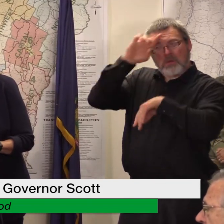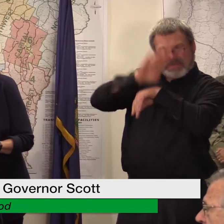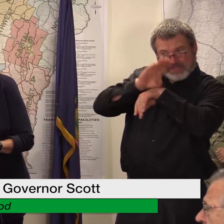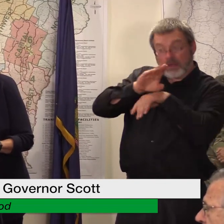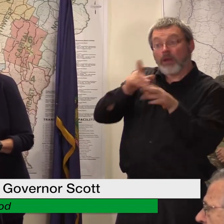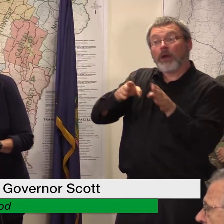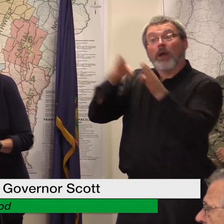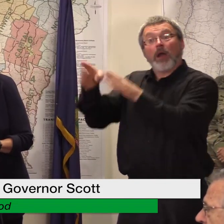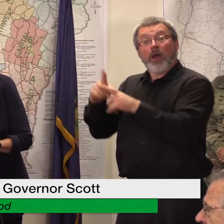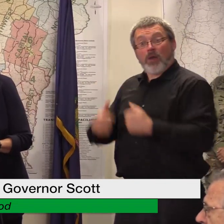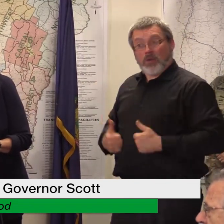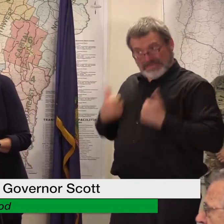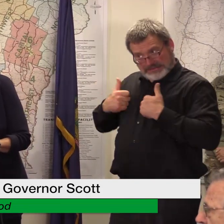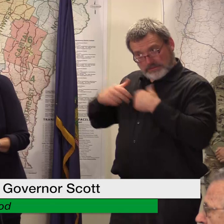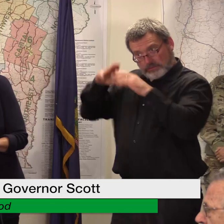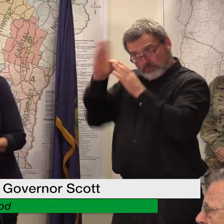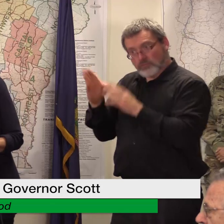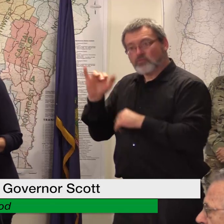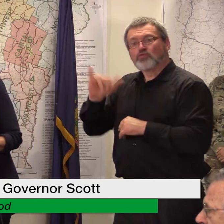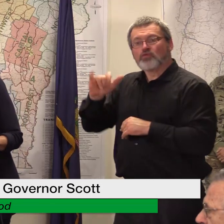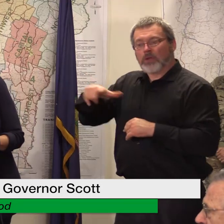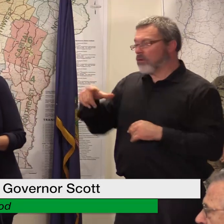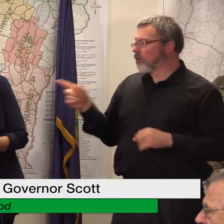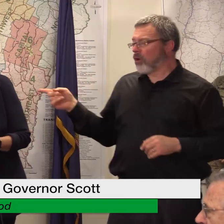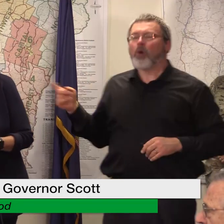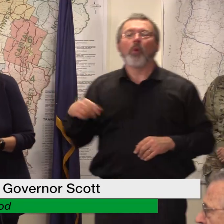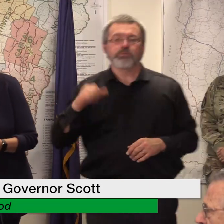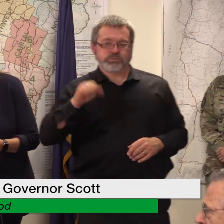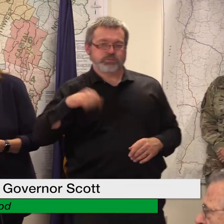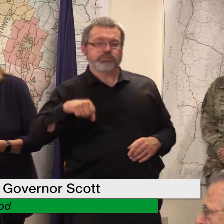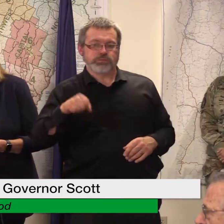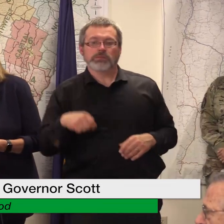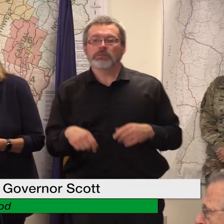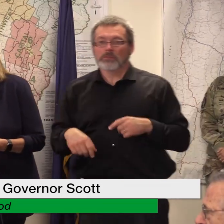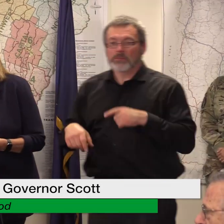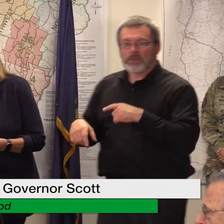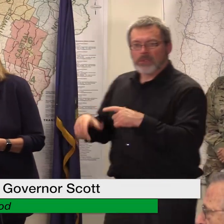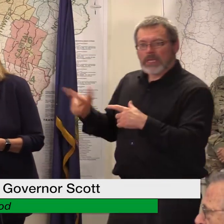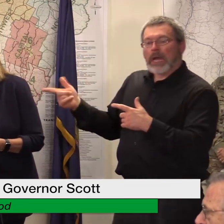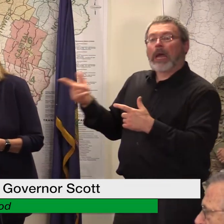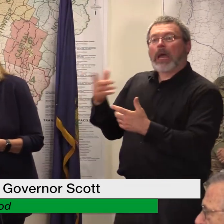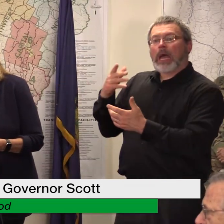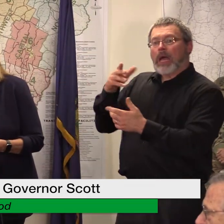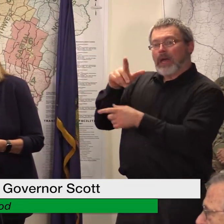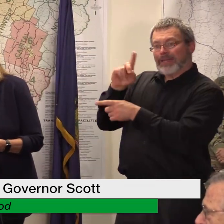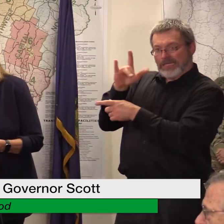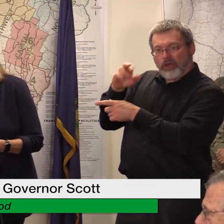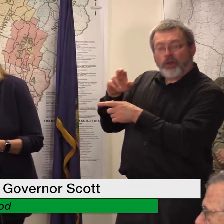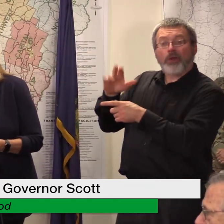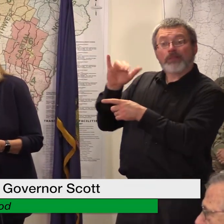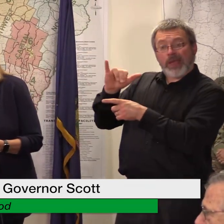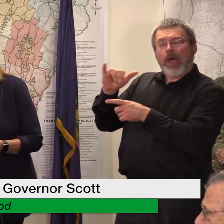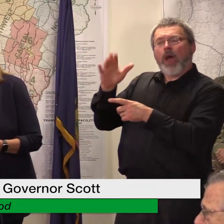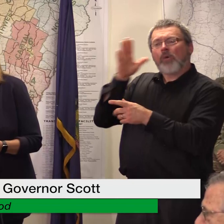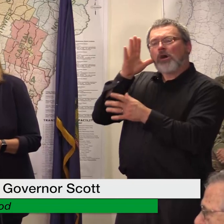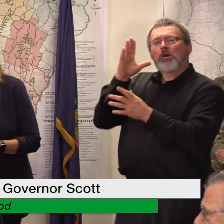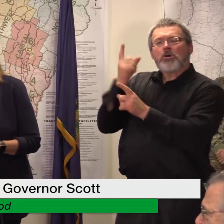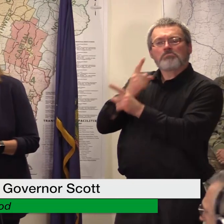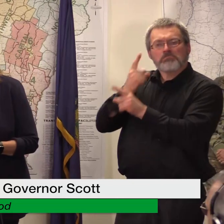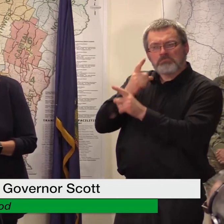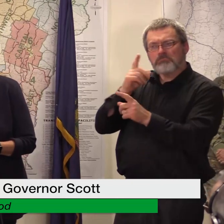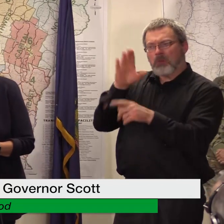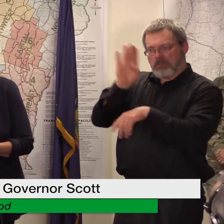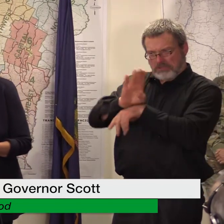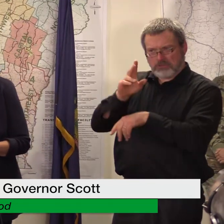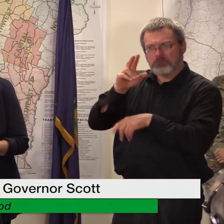proportion of money to go toward like traditional businesses for lack of better word versus landlords like you mentioned we have